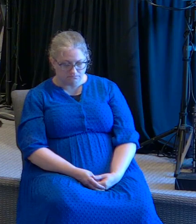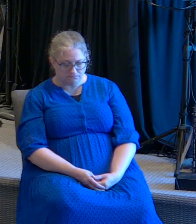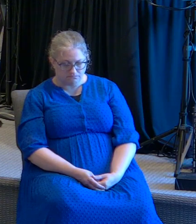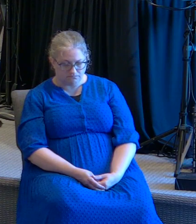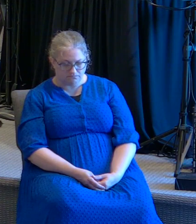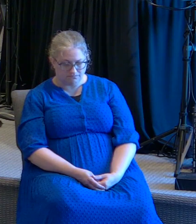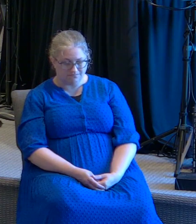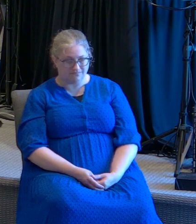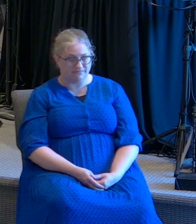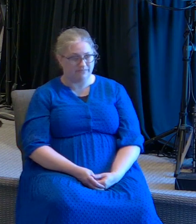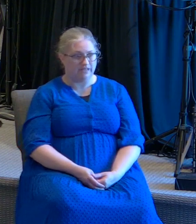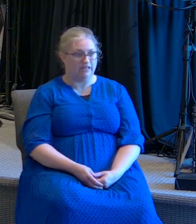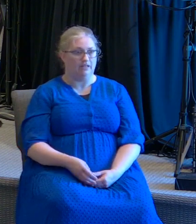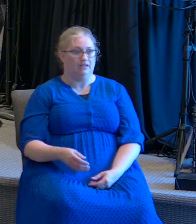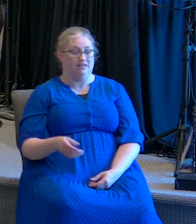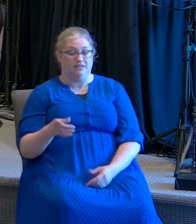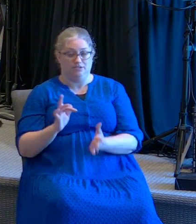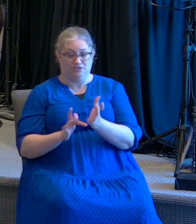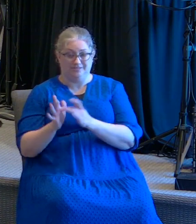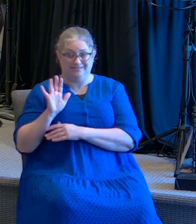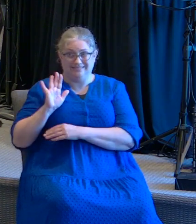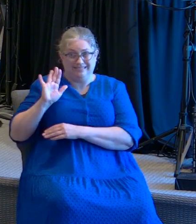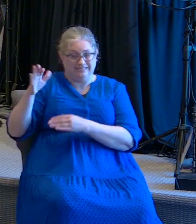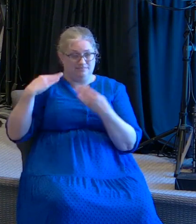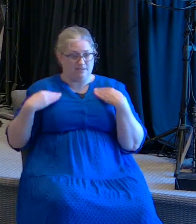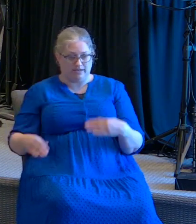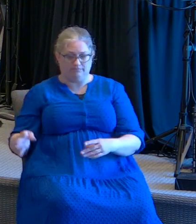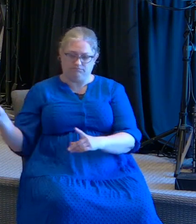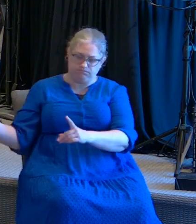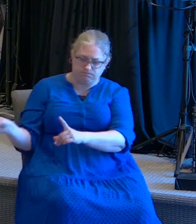and they tore his body apart with those whips